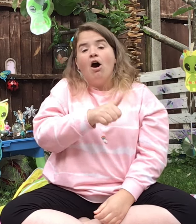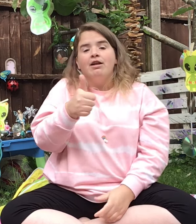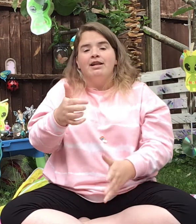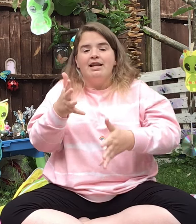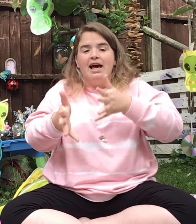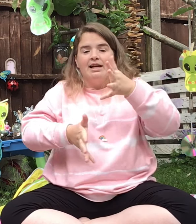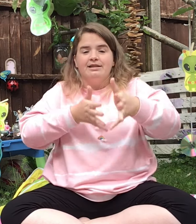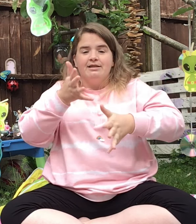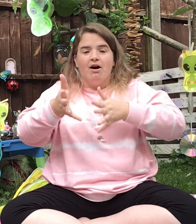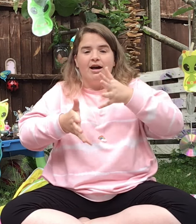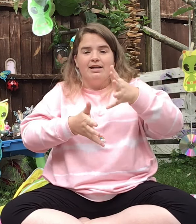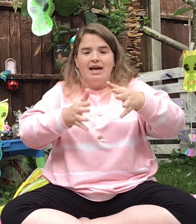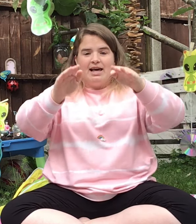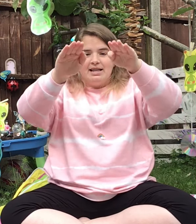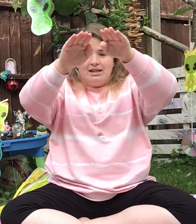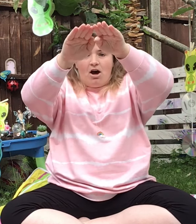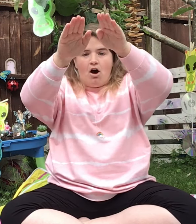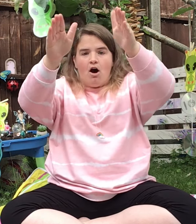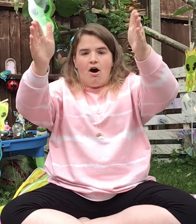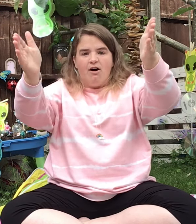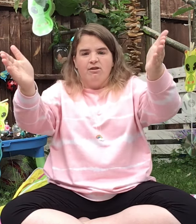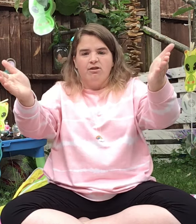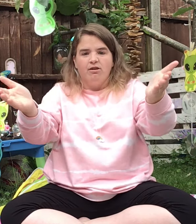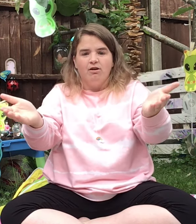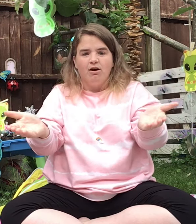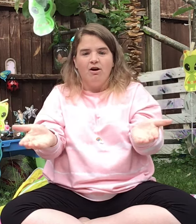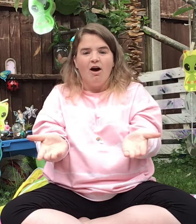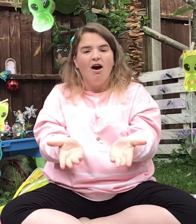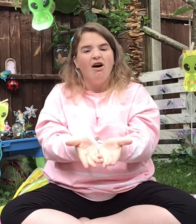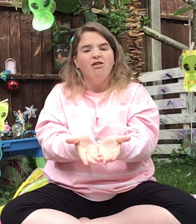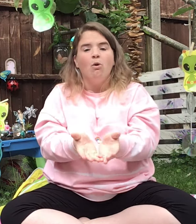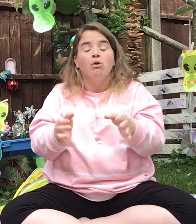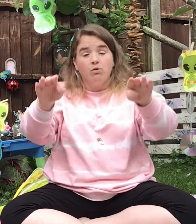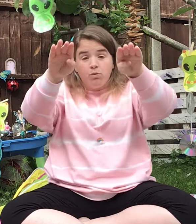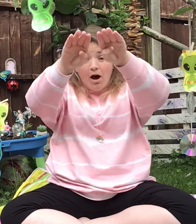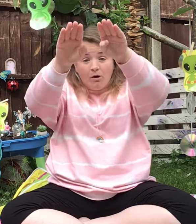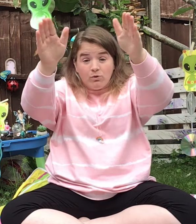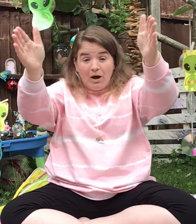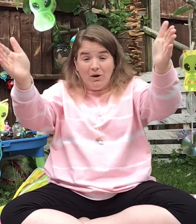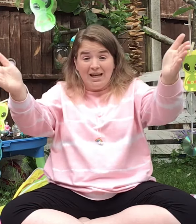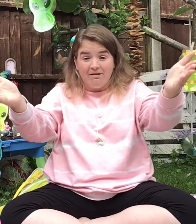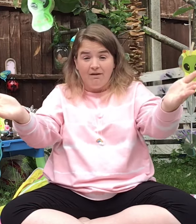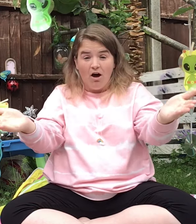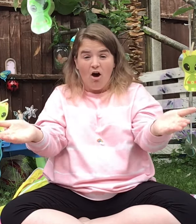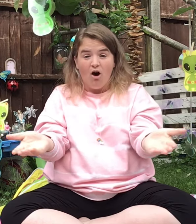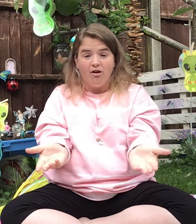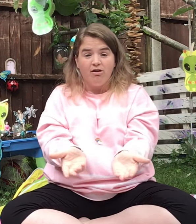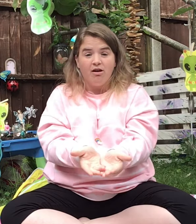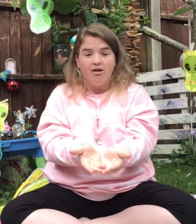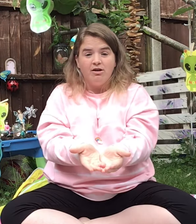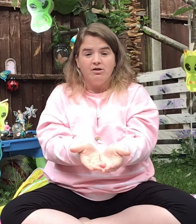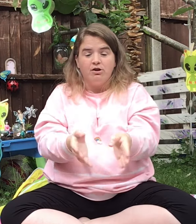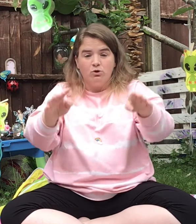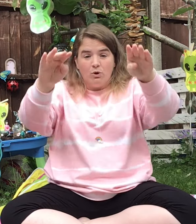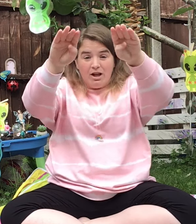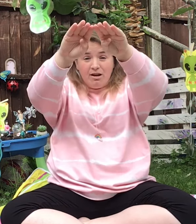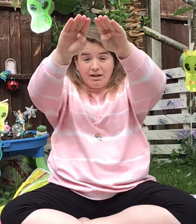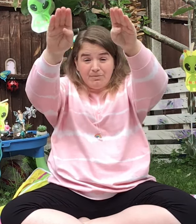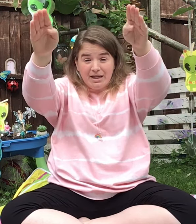Next sign is Earth. Earth or the world where we live. Earth. So drawing a nice big